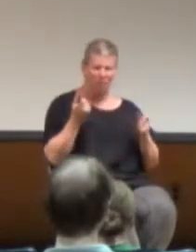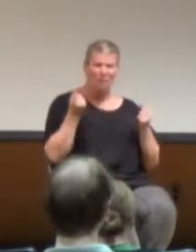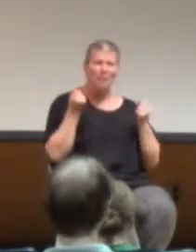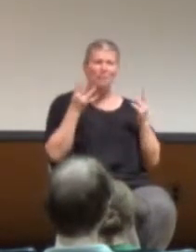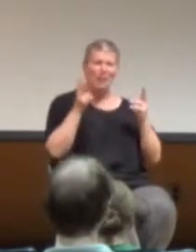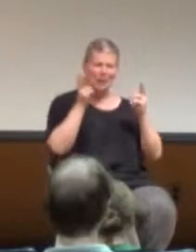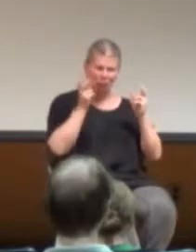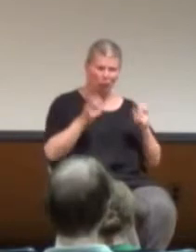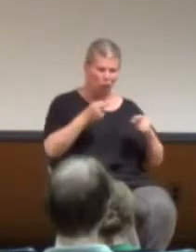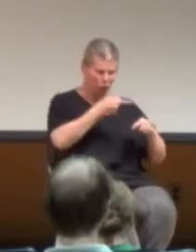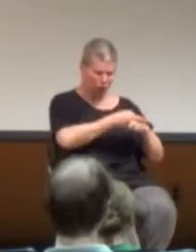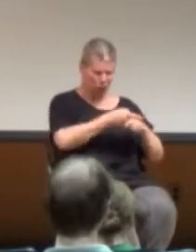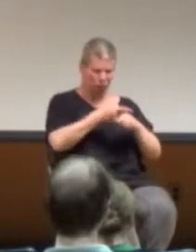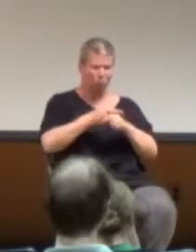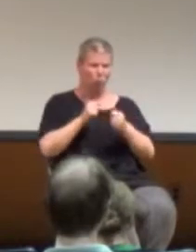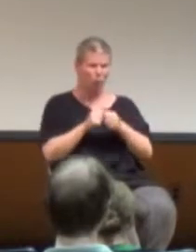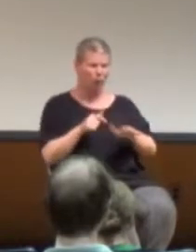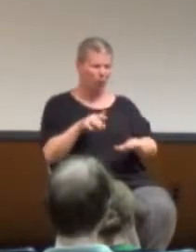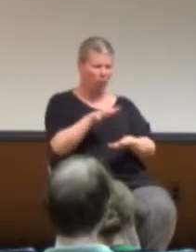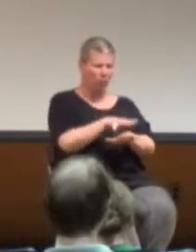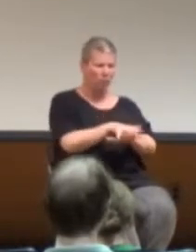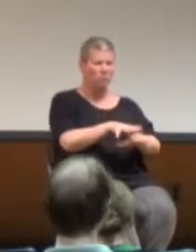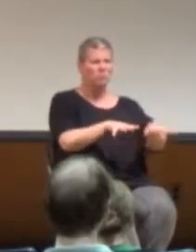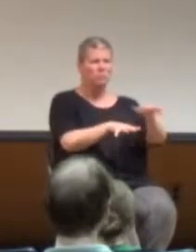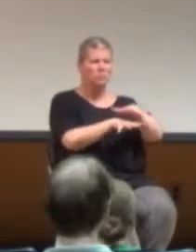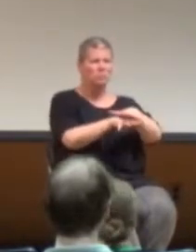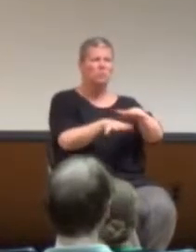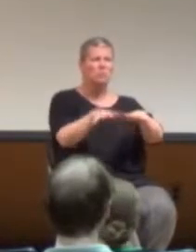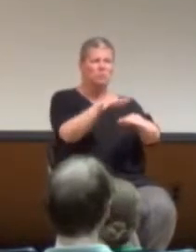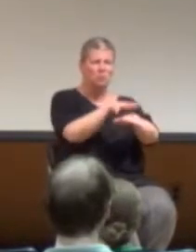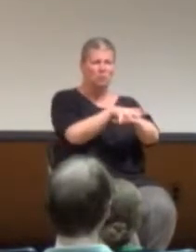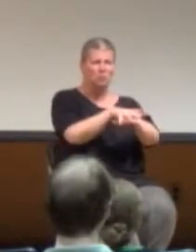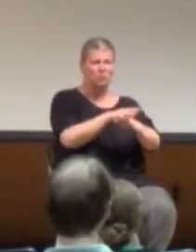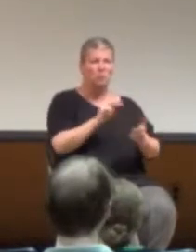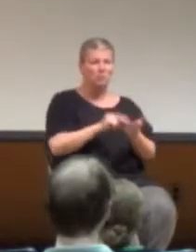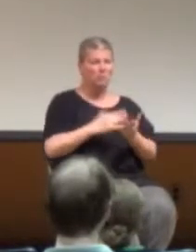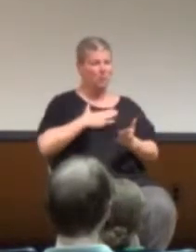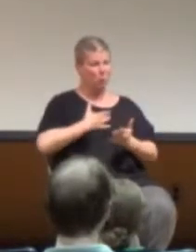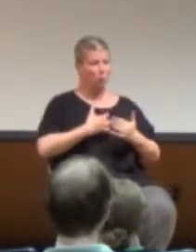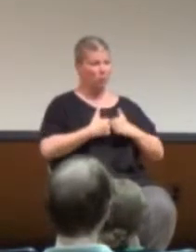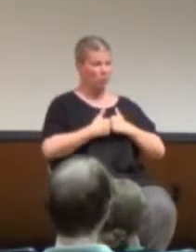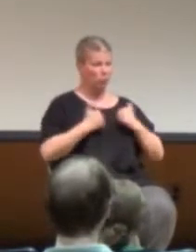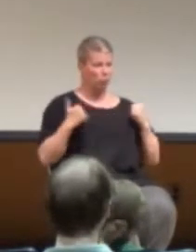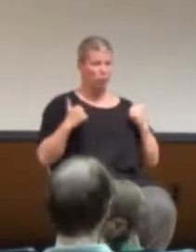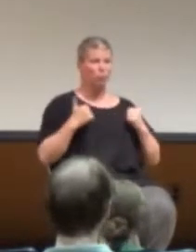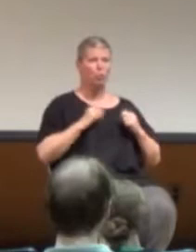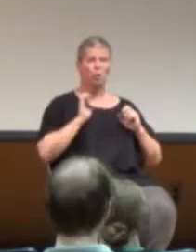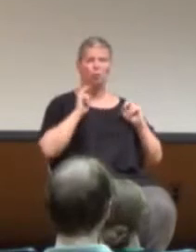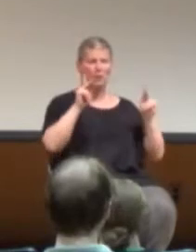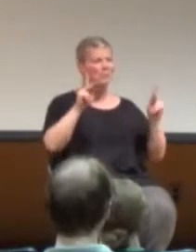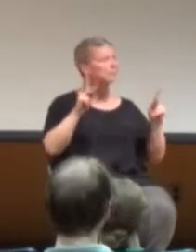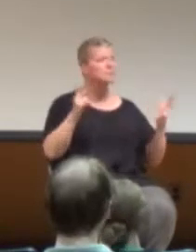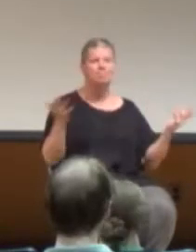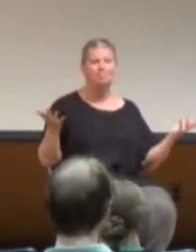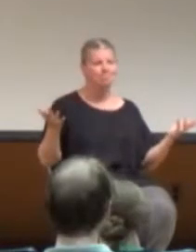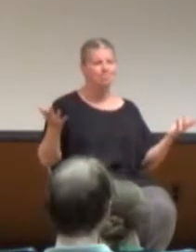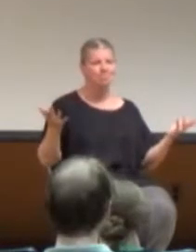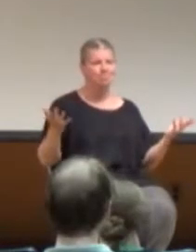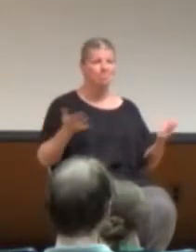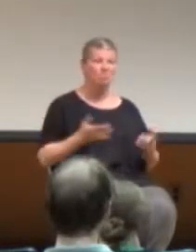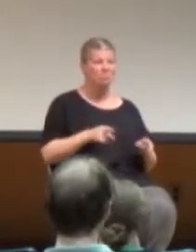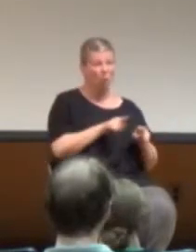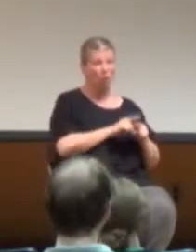issues, and fewer people willing to risk it. And also, inside of the community, we are not necessarily as welcoming,